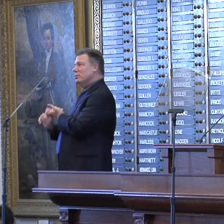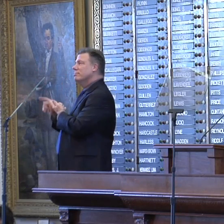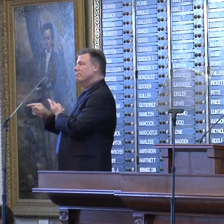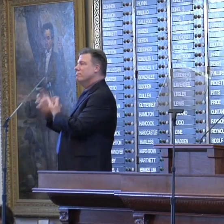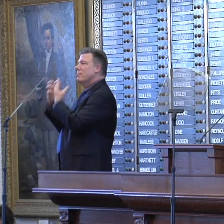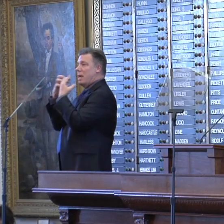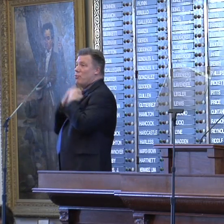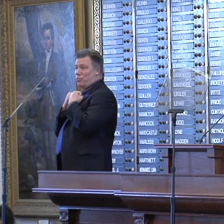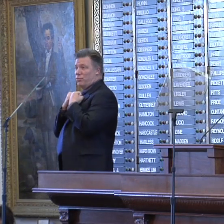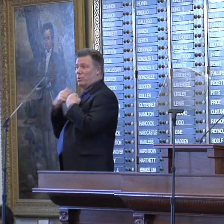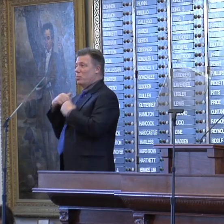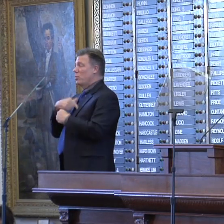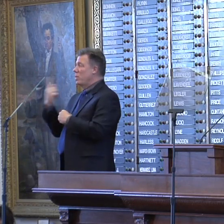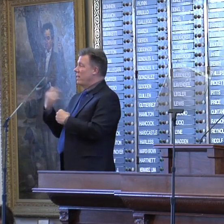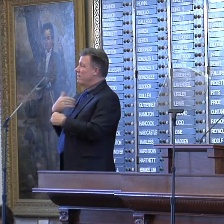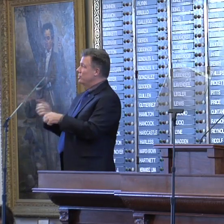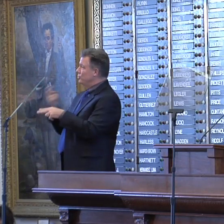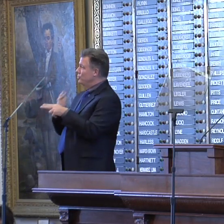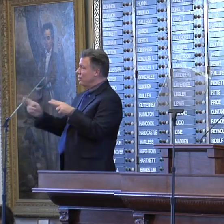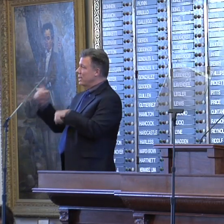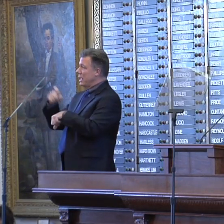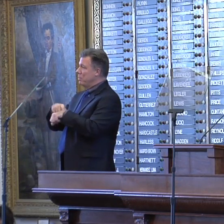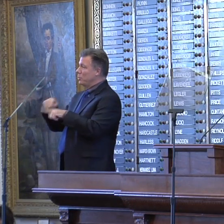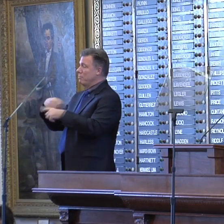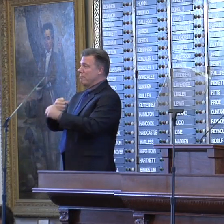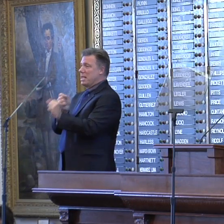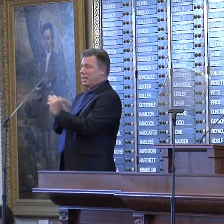and that we only have a short time to make a difference.